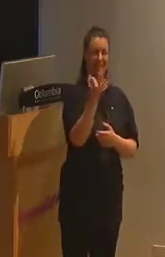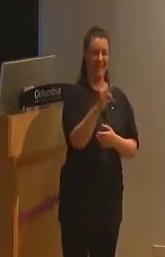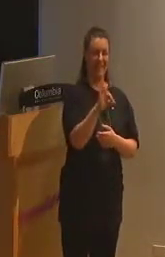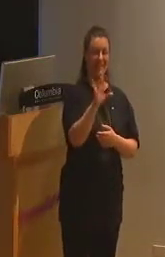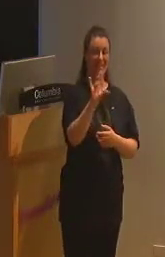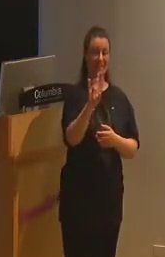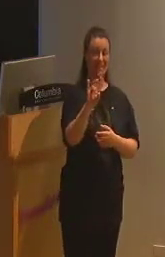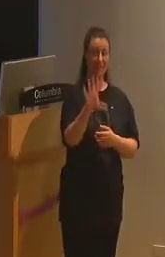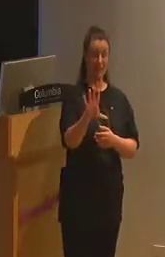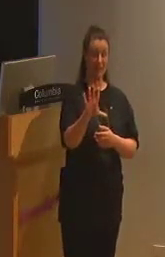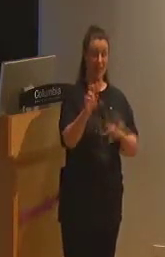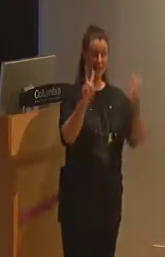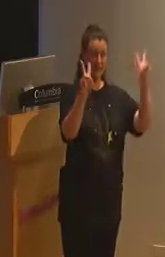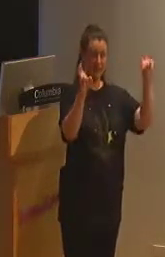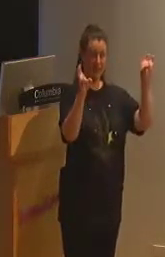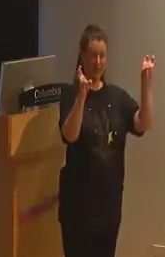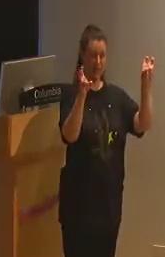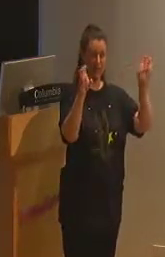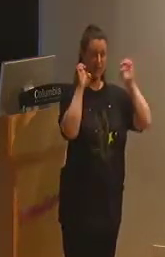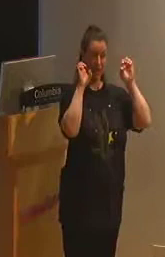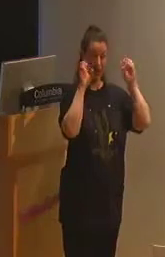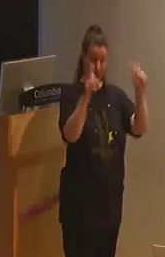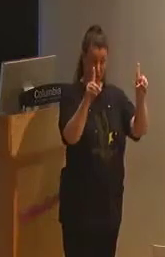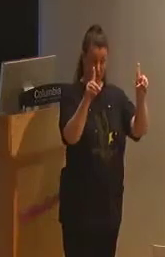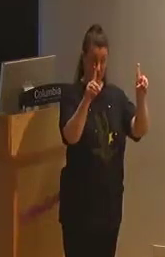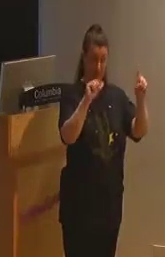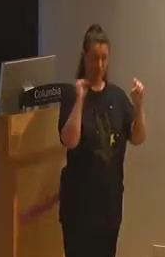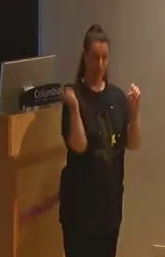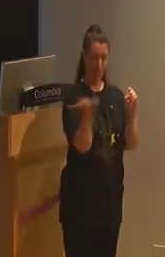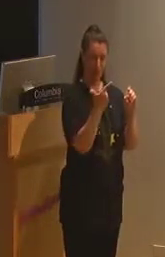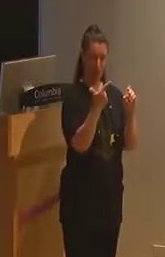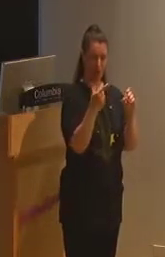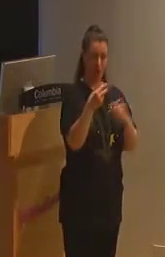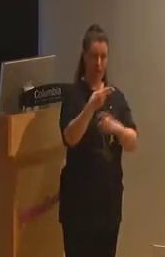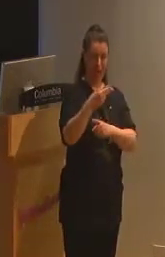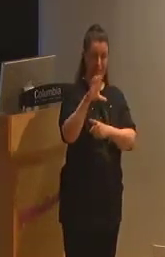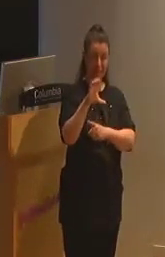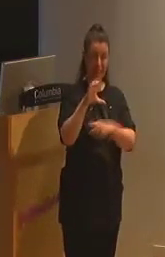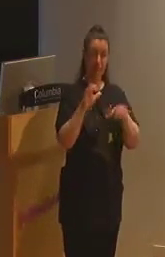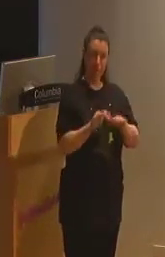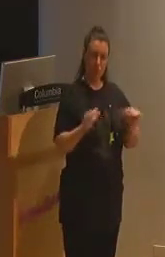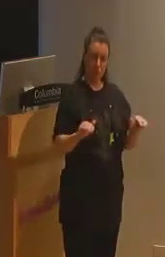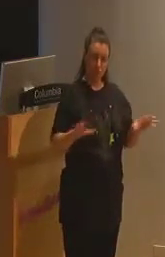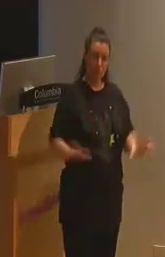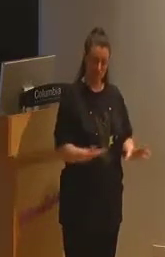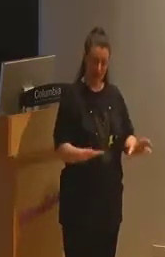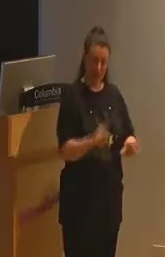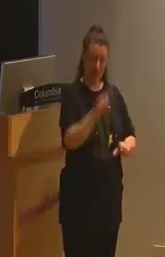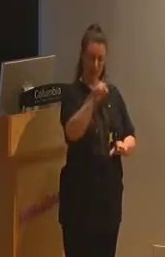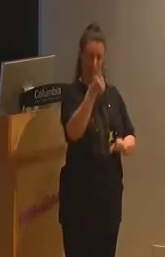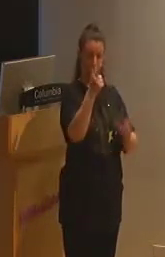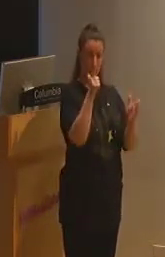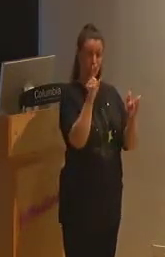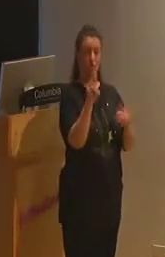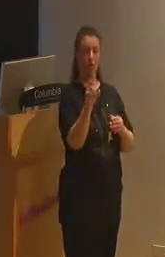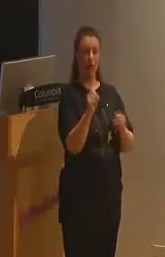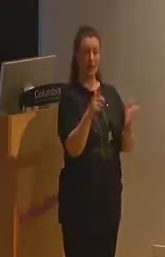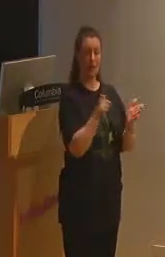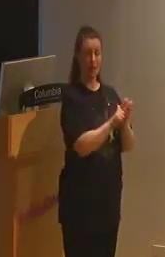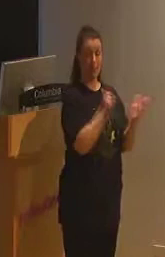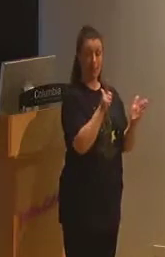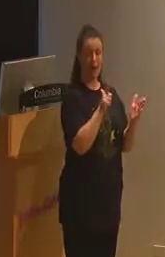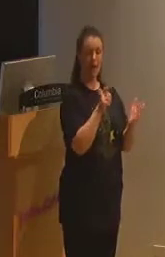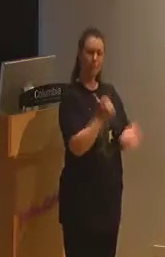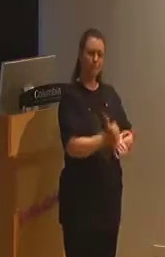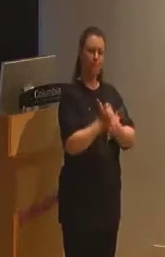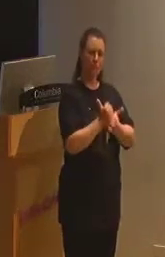originally titled the Education for All Handicapped Children Act, was the first U.S. federal law ensuring that children with disabilities